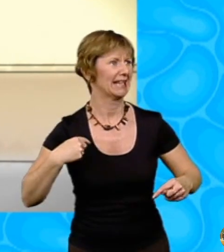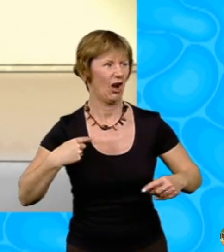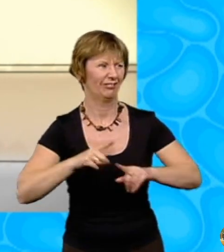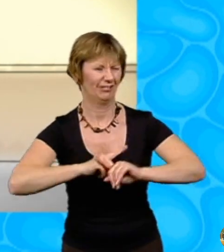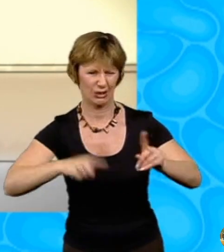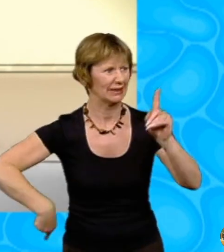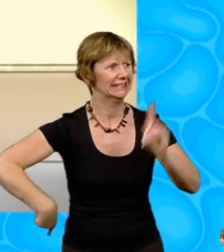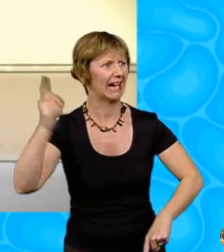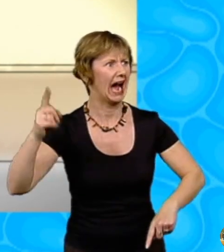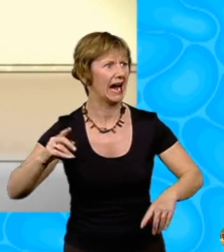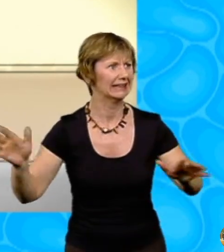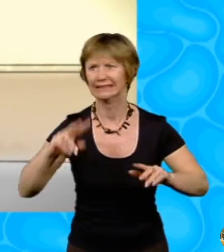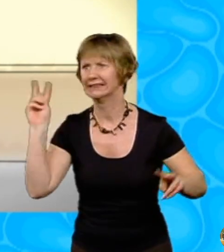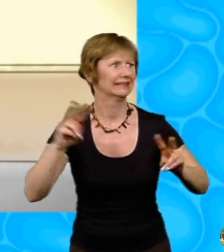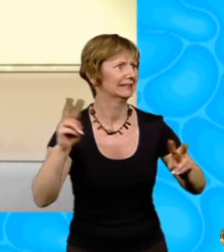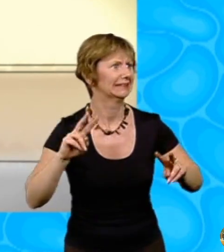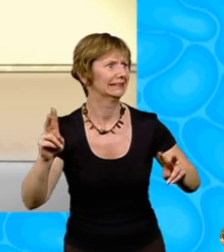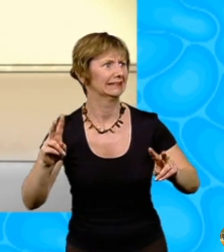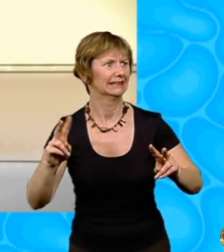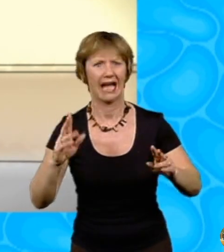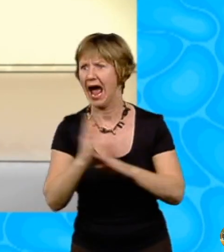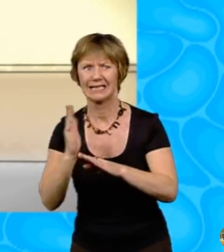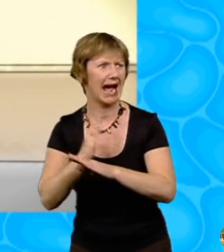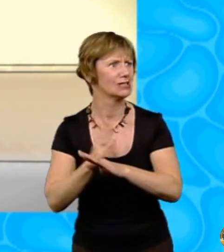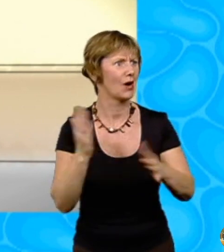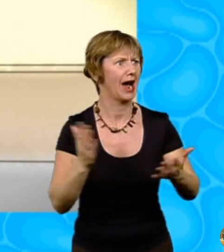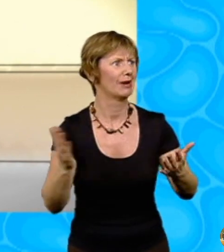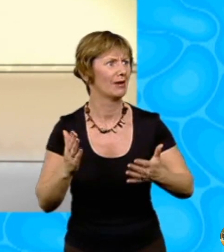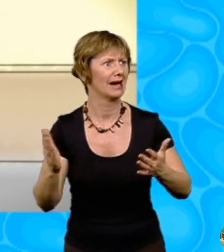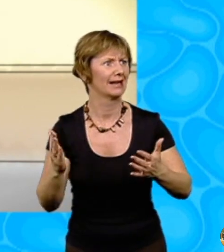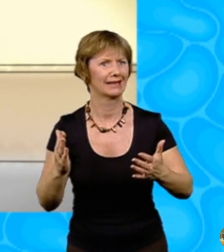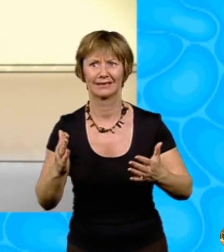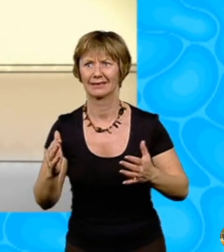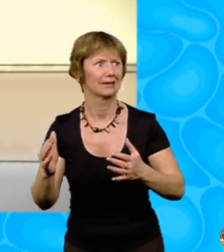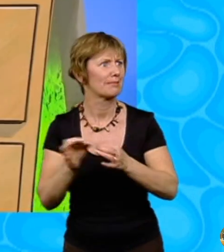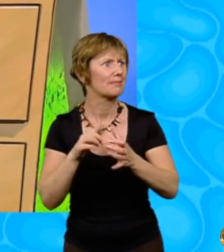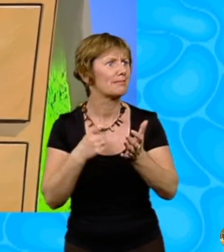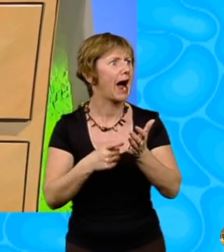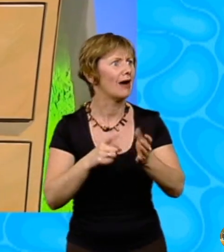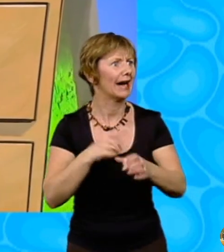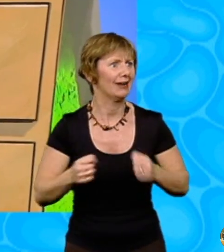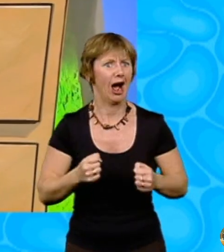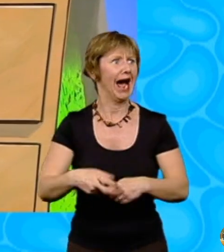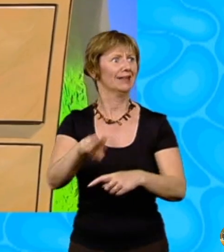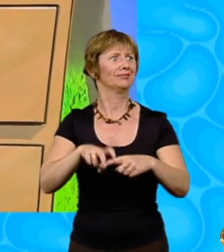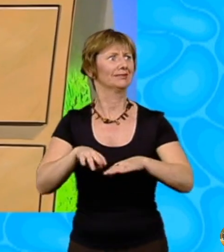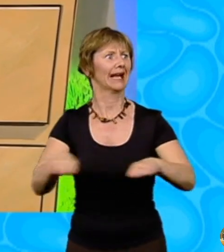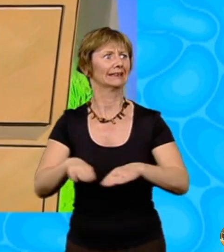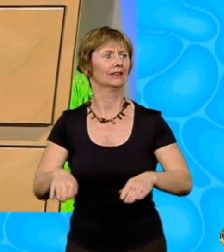me for sure. Miss Porter looked around desperately for somewhere to hide. Barry hurried back to his desk, only just in